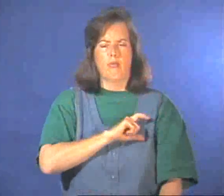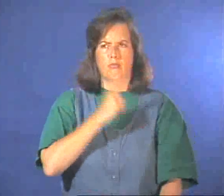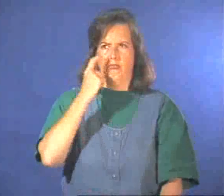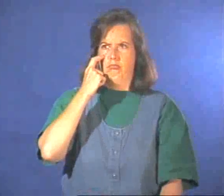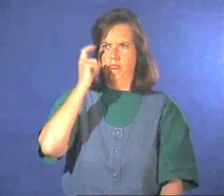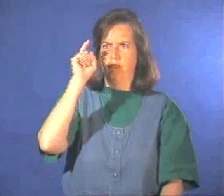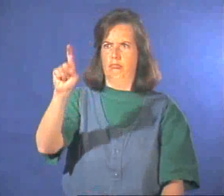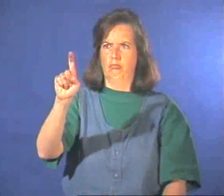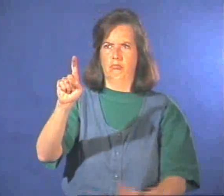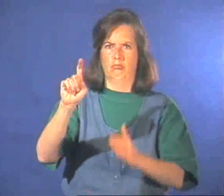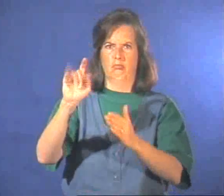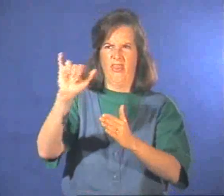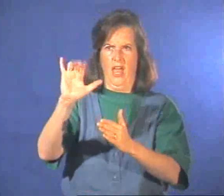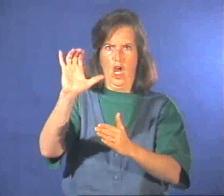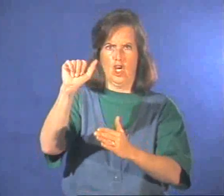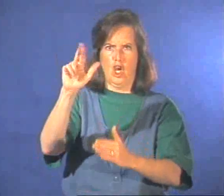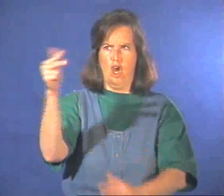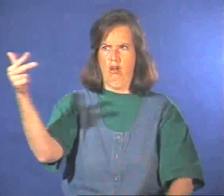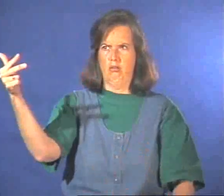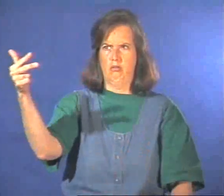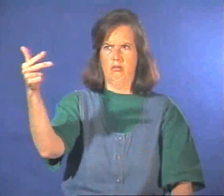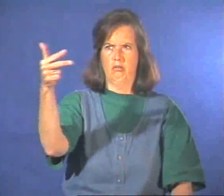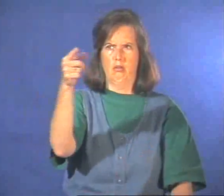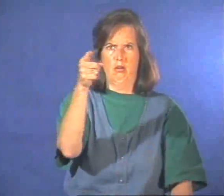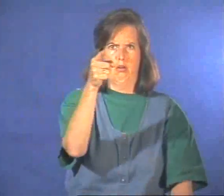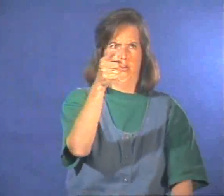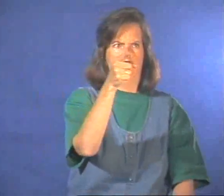The police see the stranger's car.